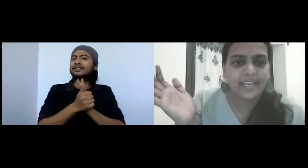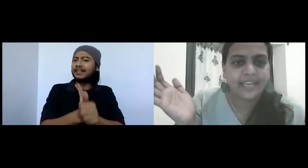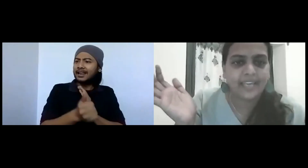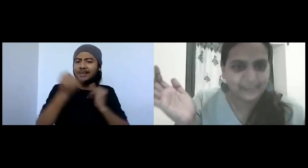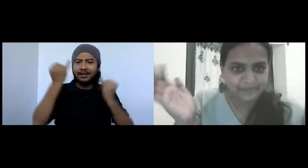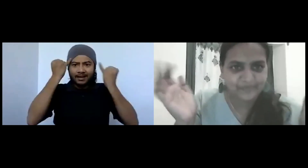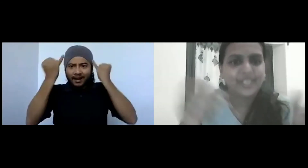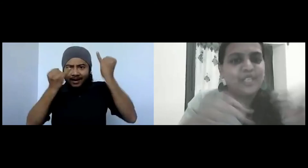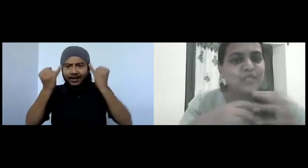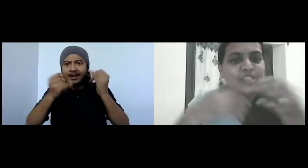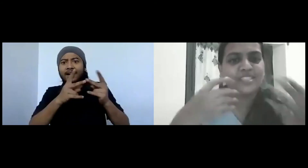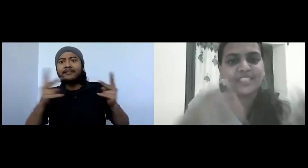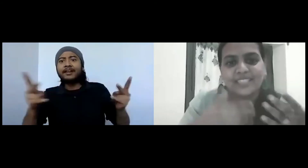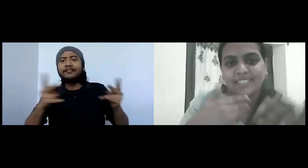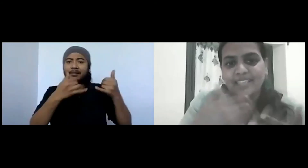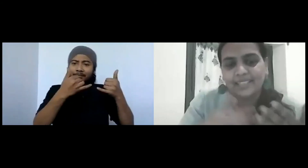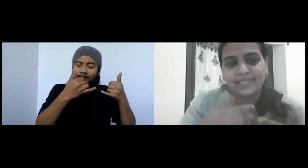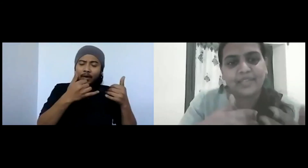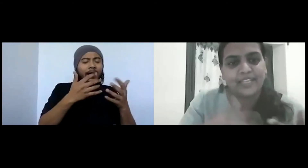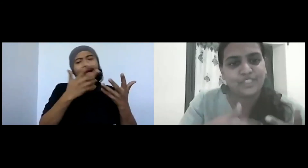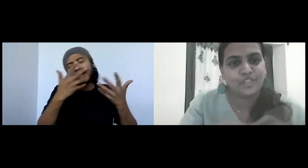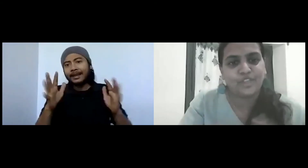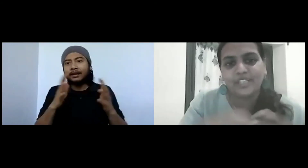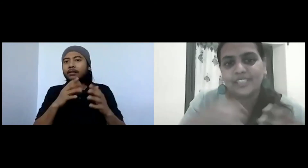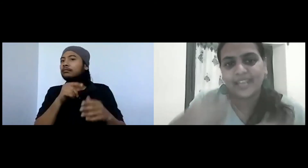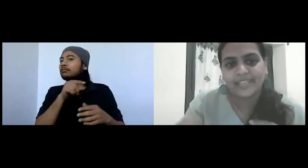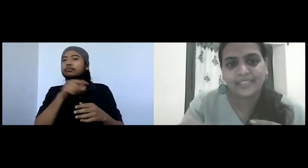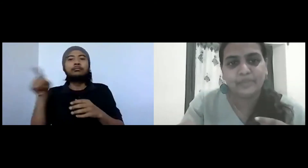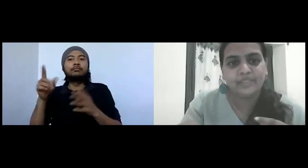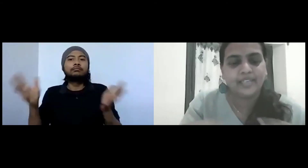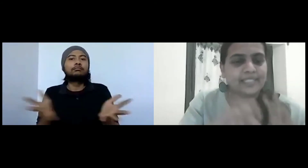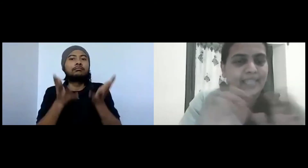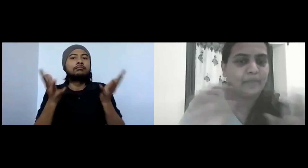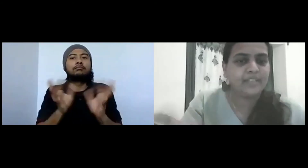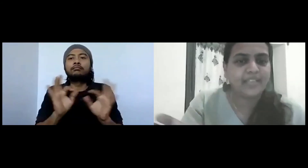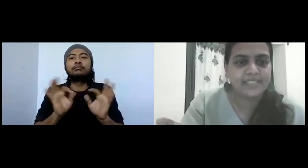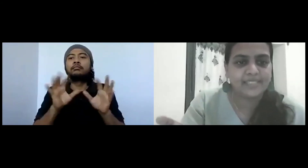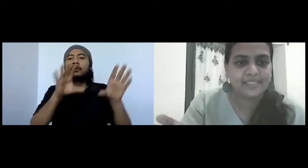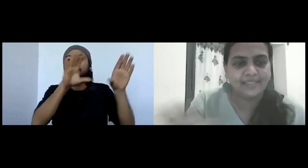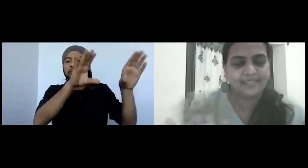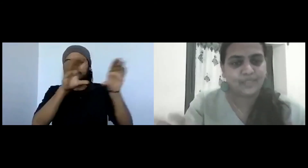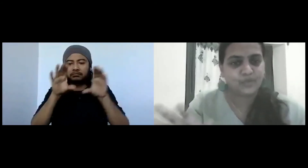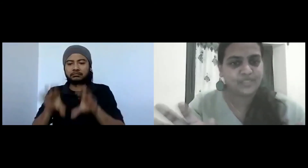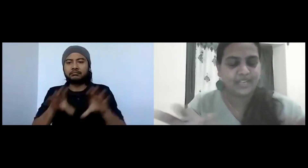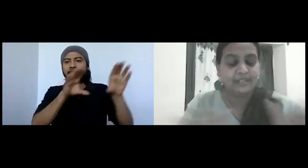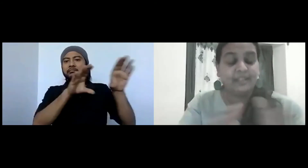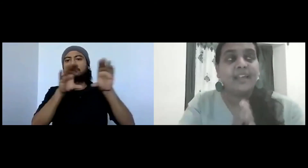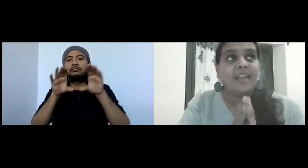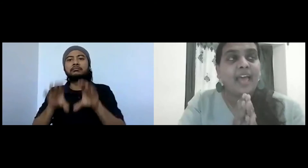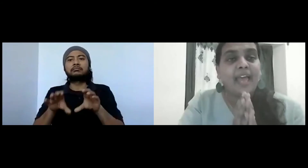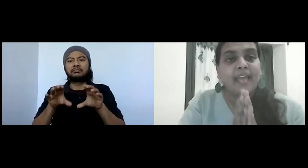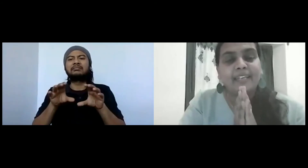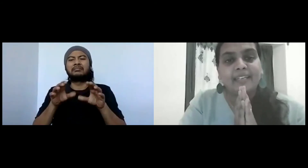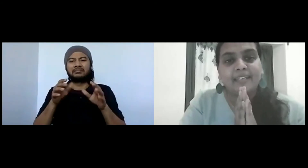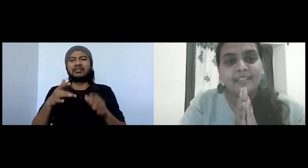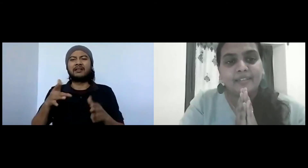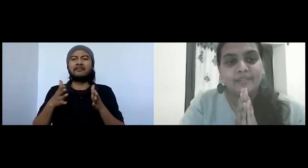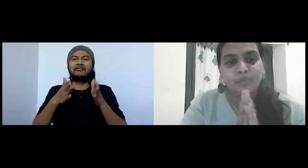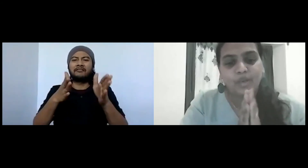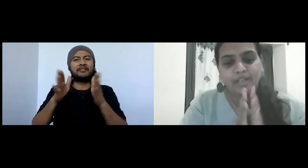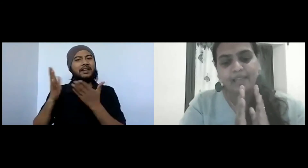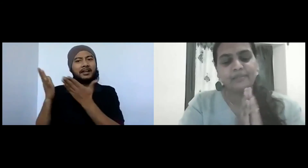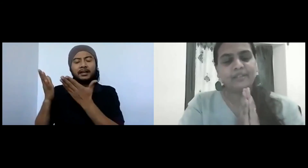entirety. It was just gaining some textual knowledge, write them in the exam, and that was done. And